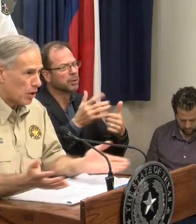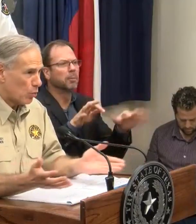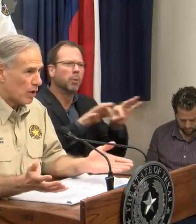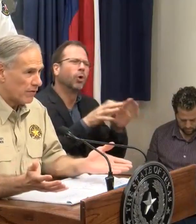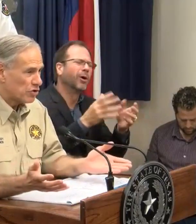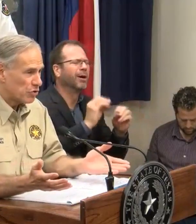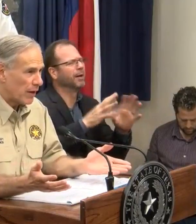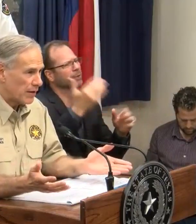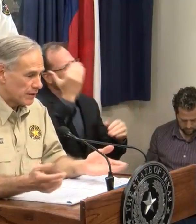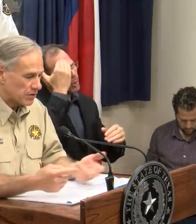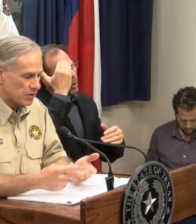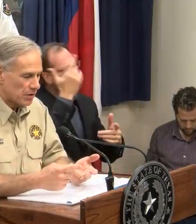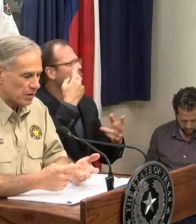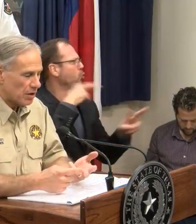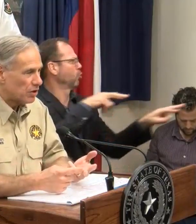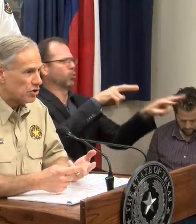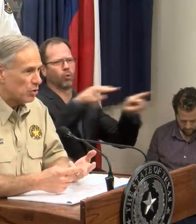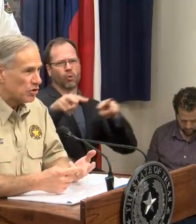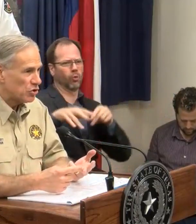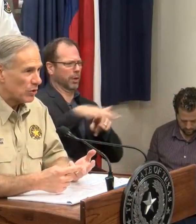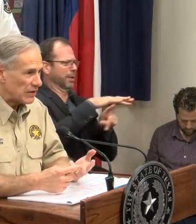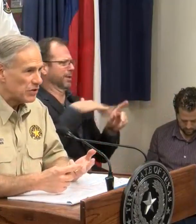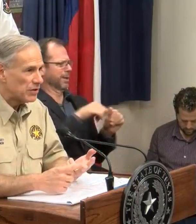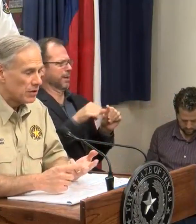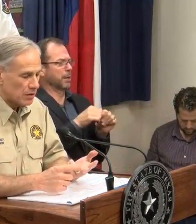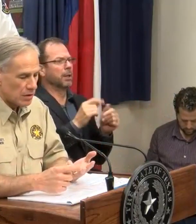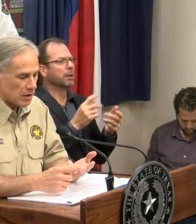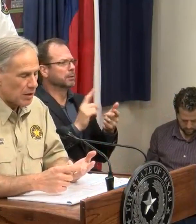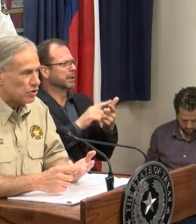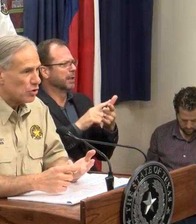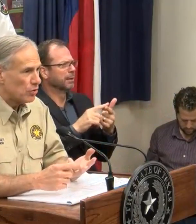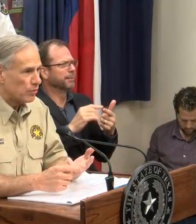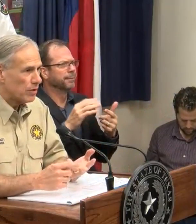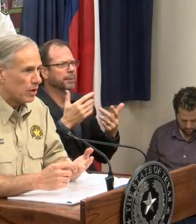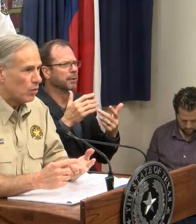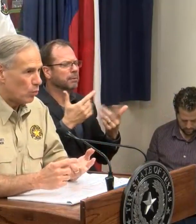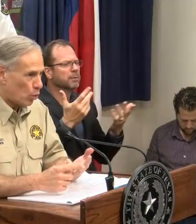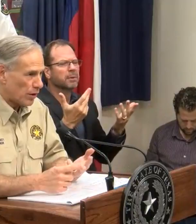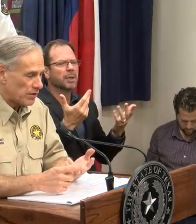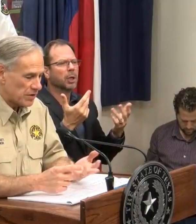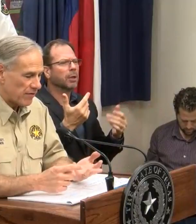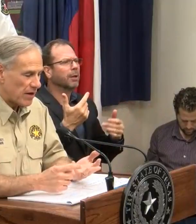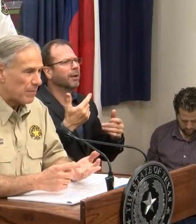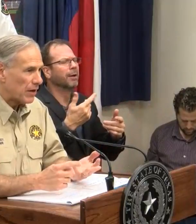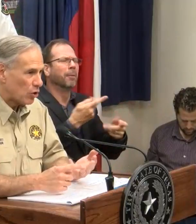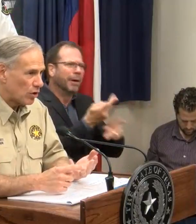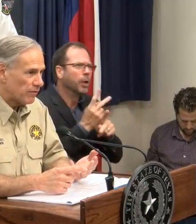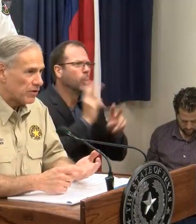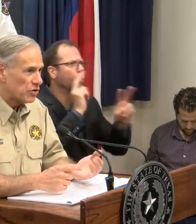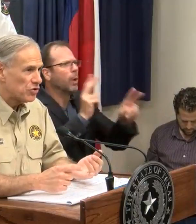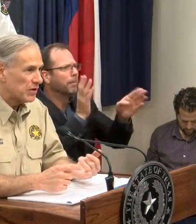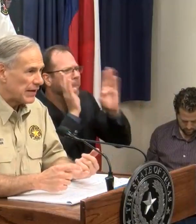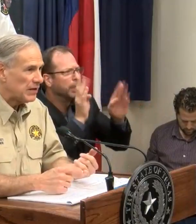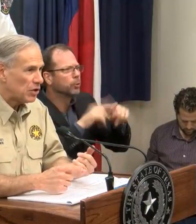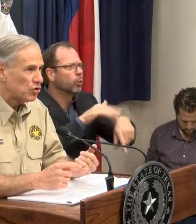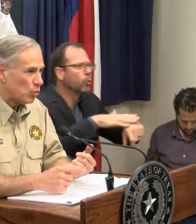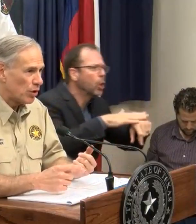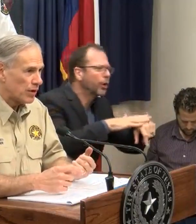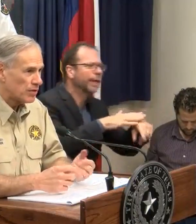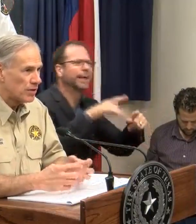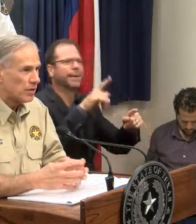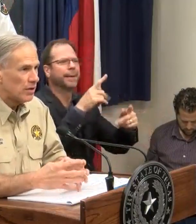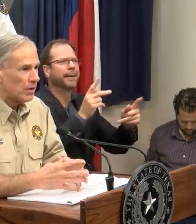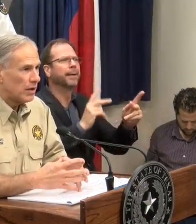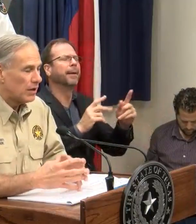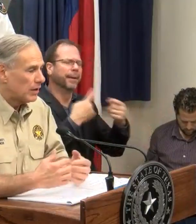aware of your surroundings. Two is to listen to warnings given out by local officials and heed those